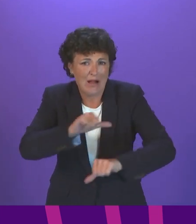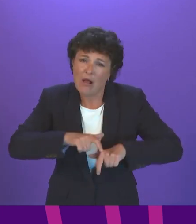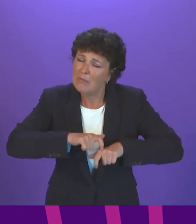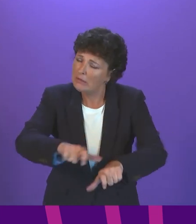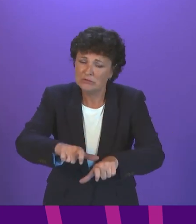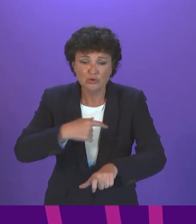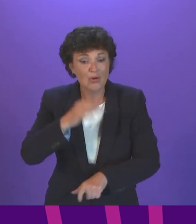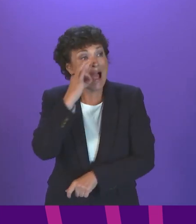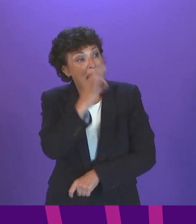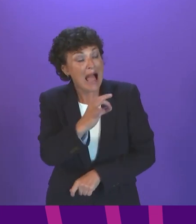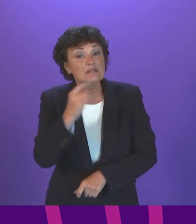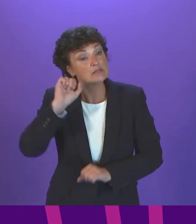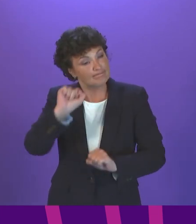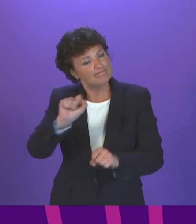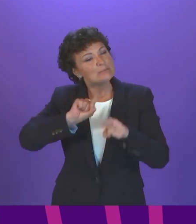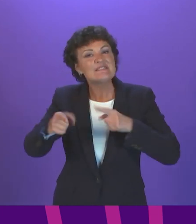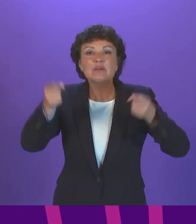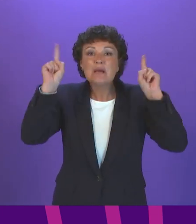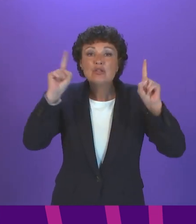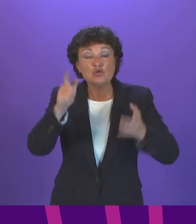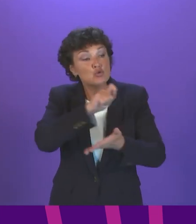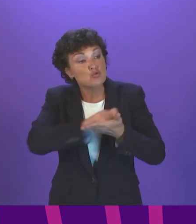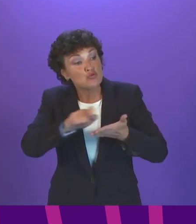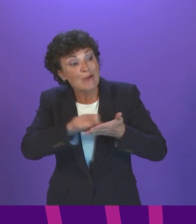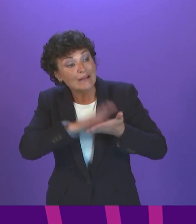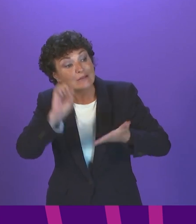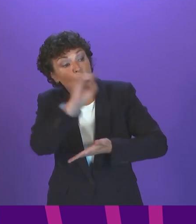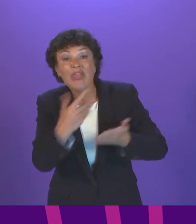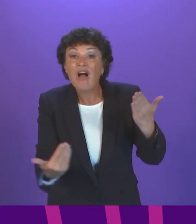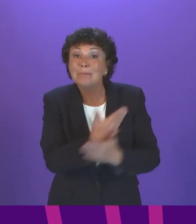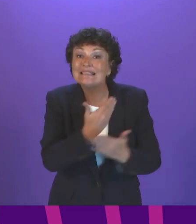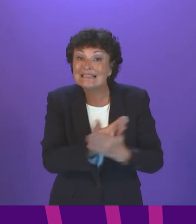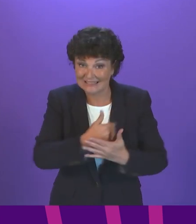happy to ask the relevant Minister to write to Evelyn Tweed with a full update.